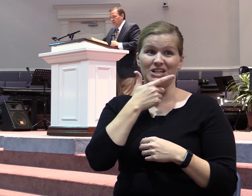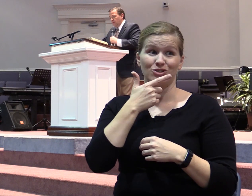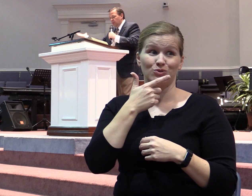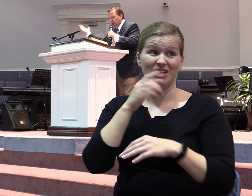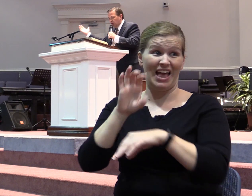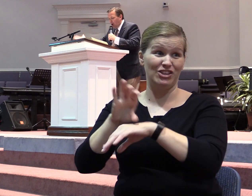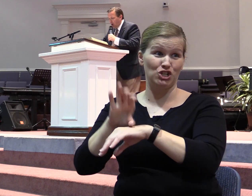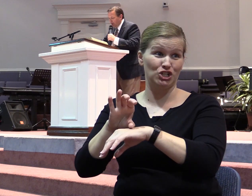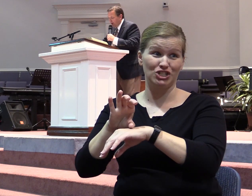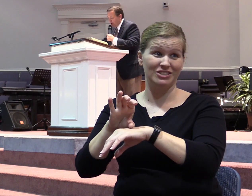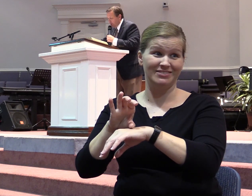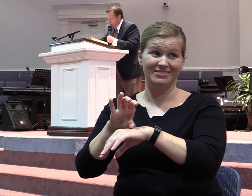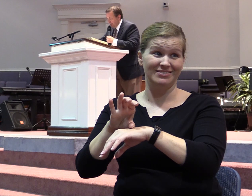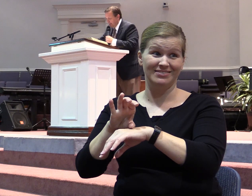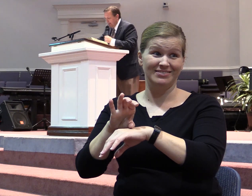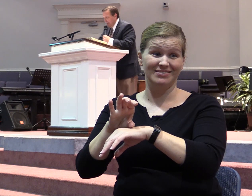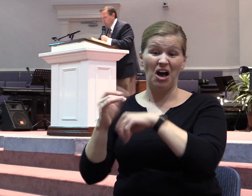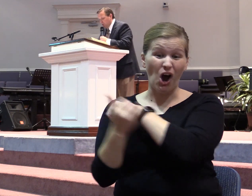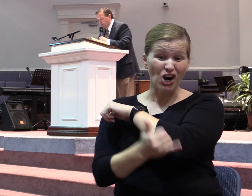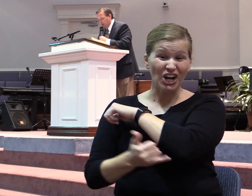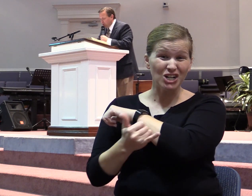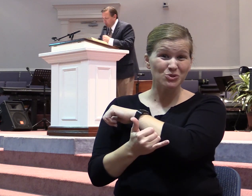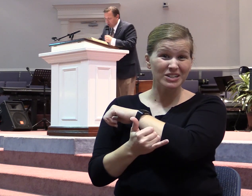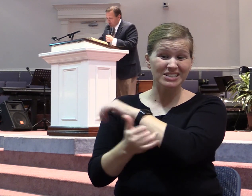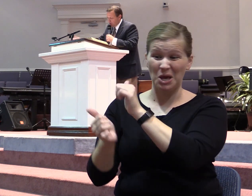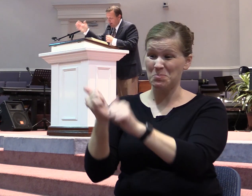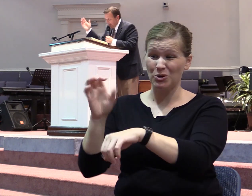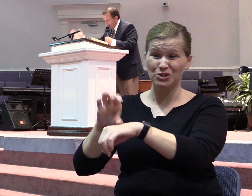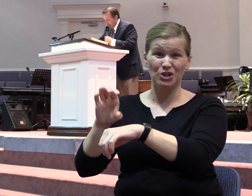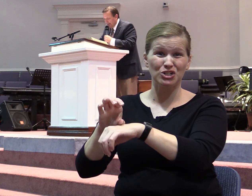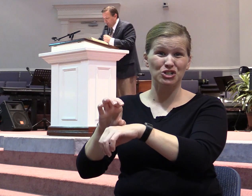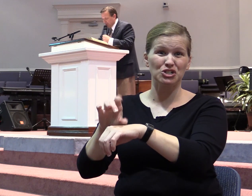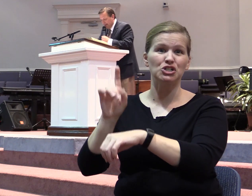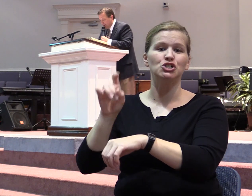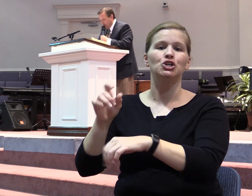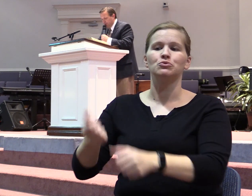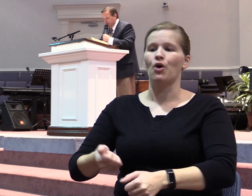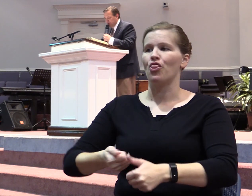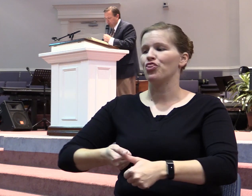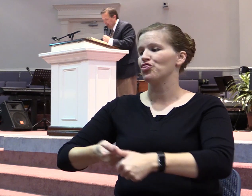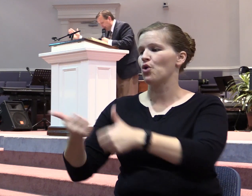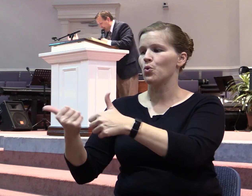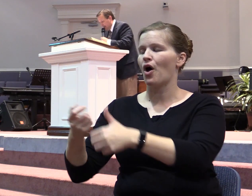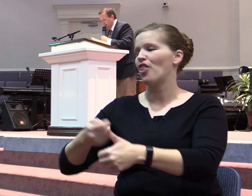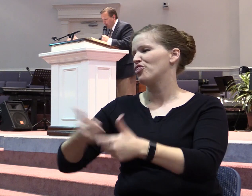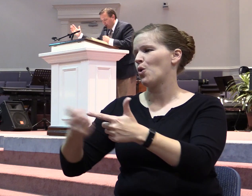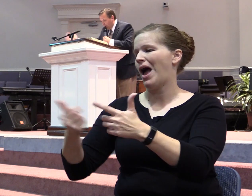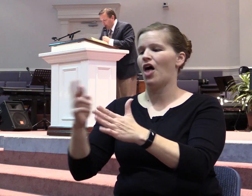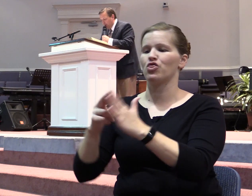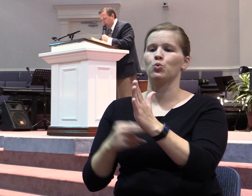There's a call in our country and in most of our churches to drop any type of standard and just blend in with all the other